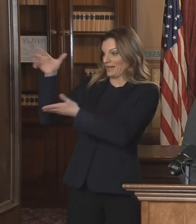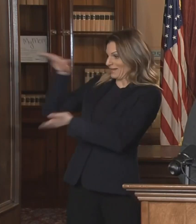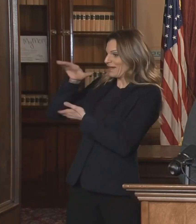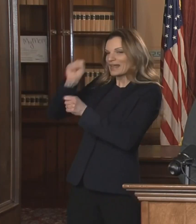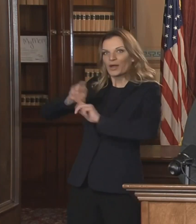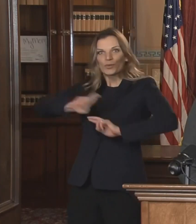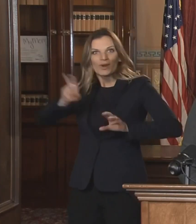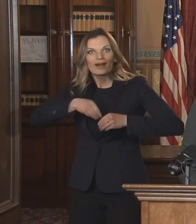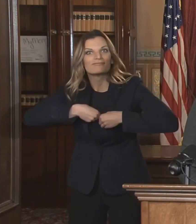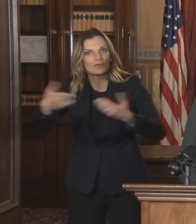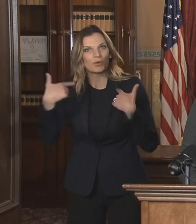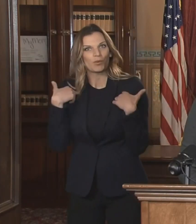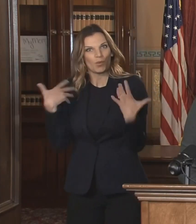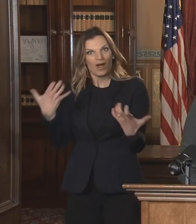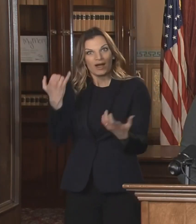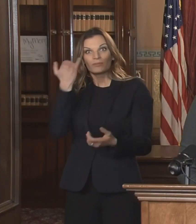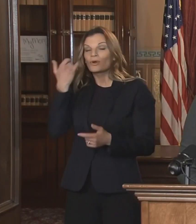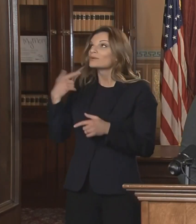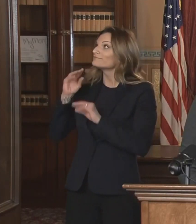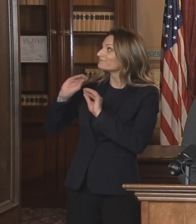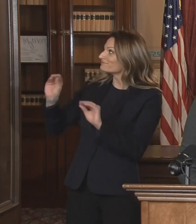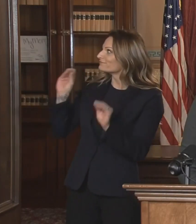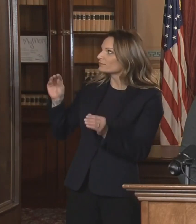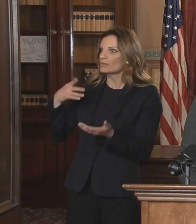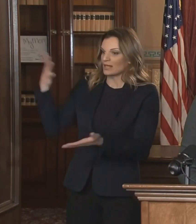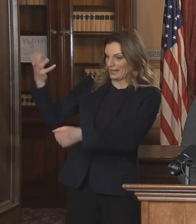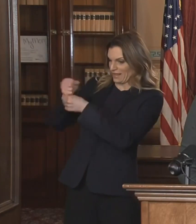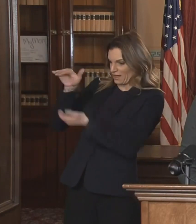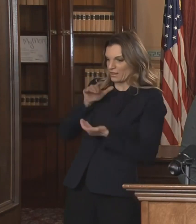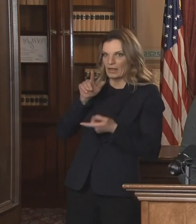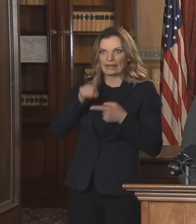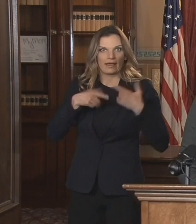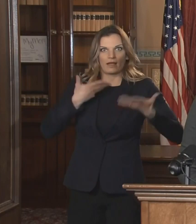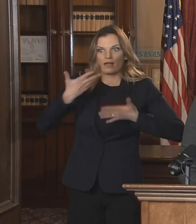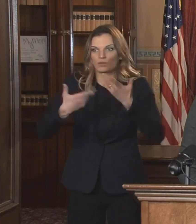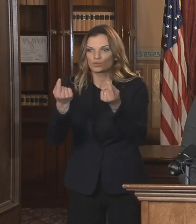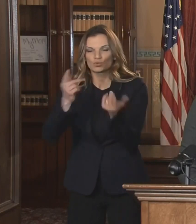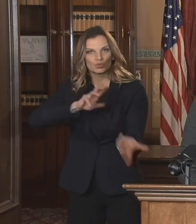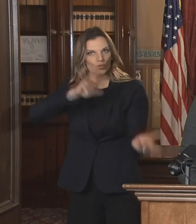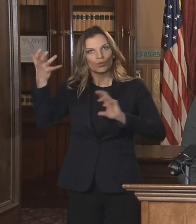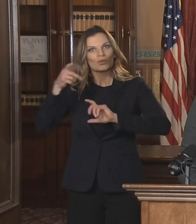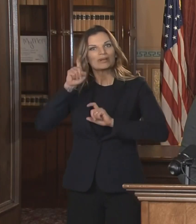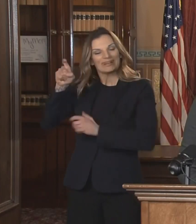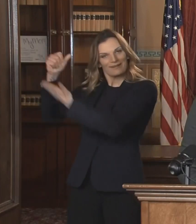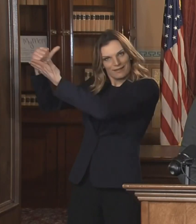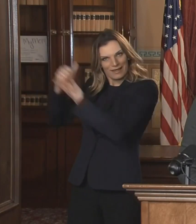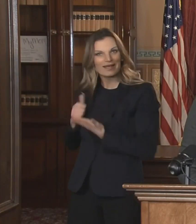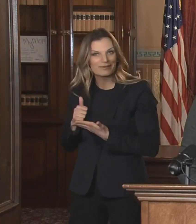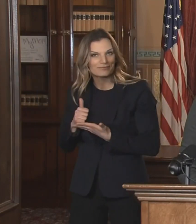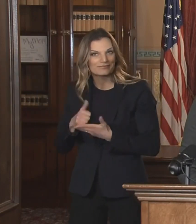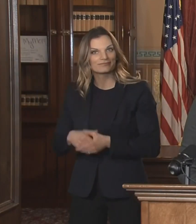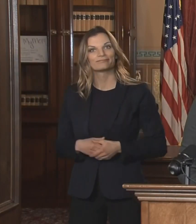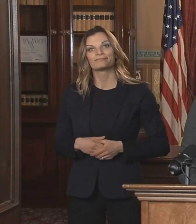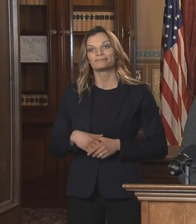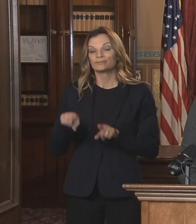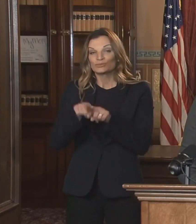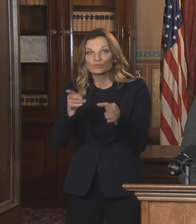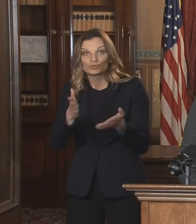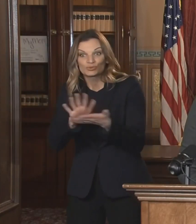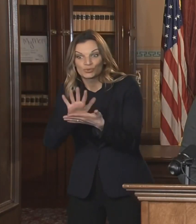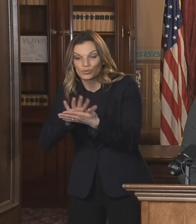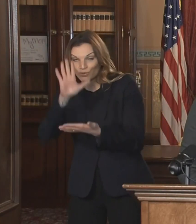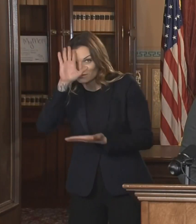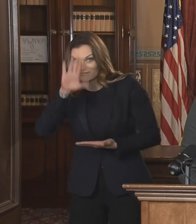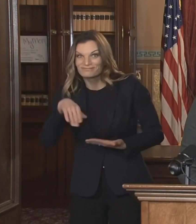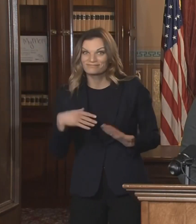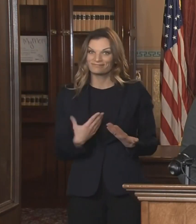must also work to support our schools. Our public schools have played a critical role within our communities since the onset of this